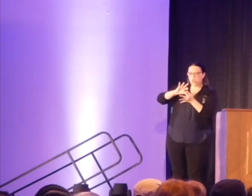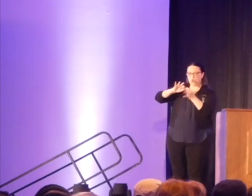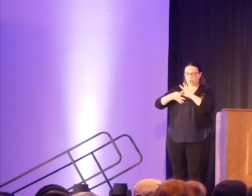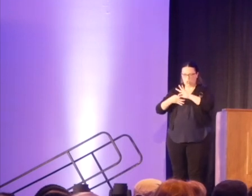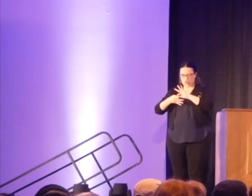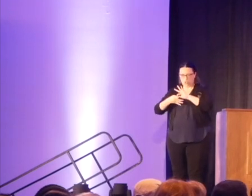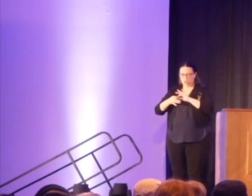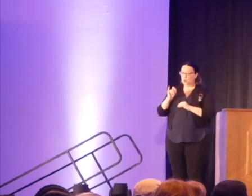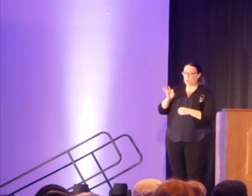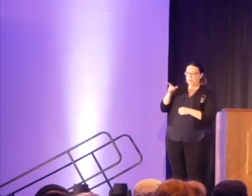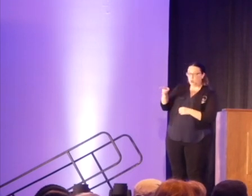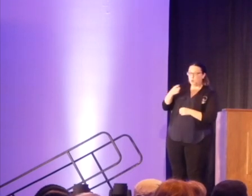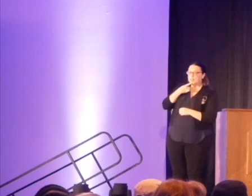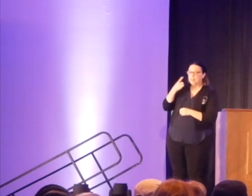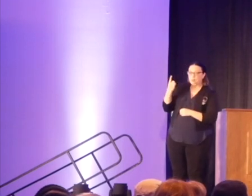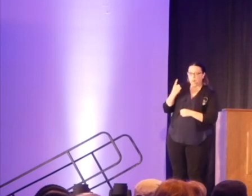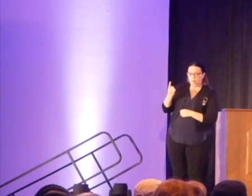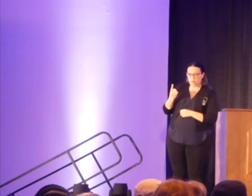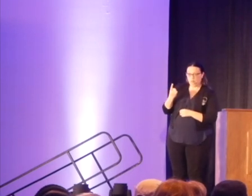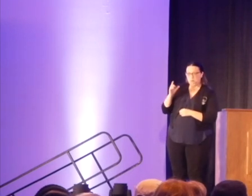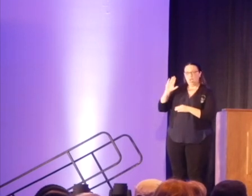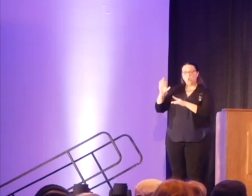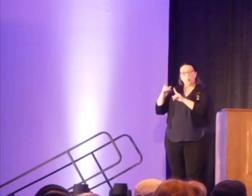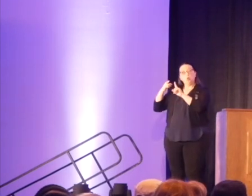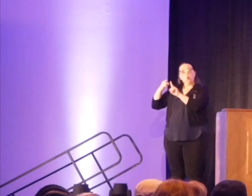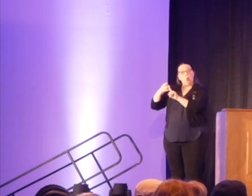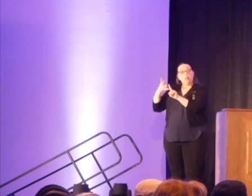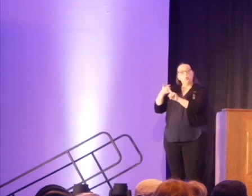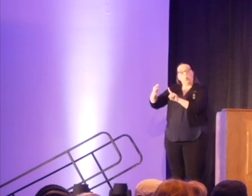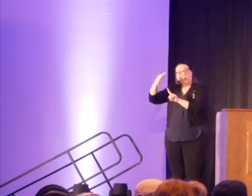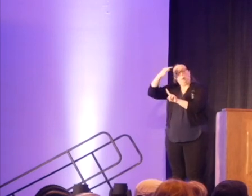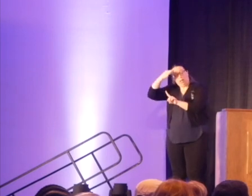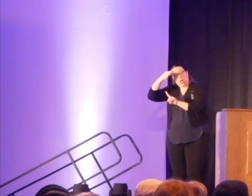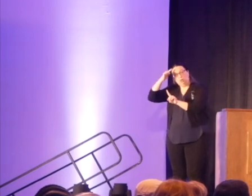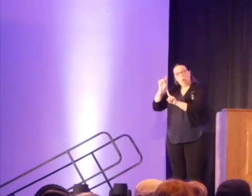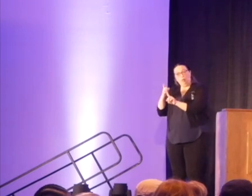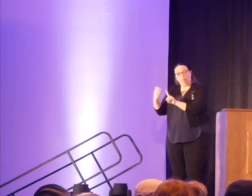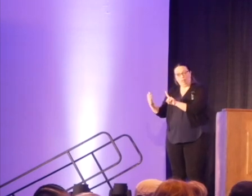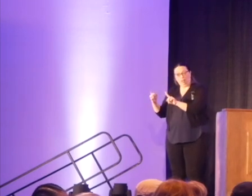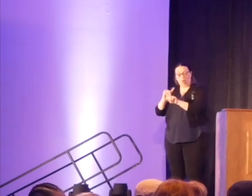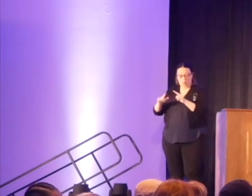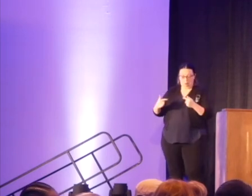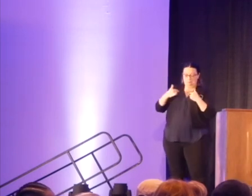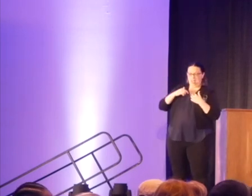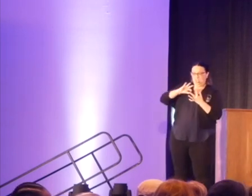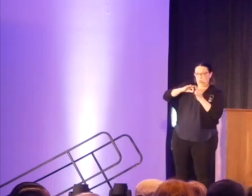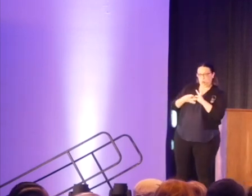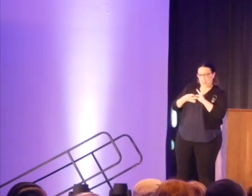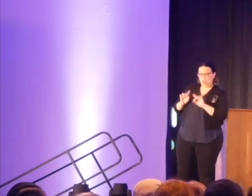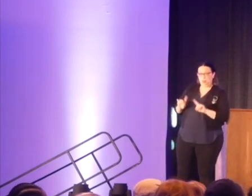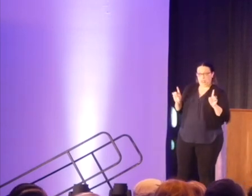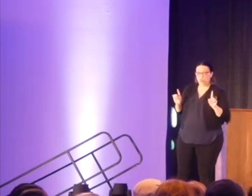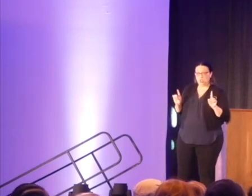you say something, and your intention was what you think your intention was, but my interpretation is something